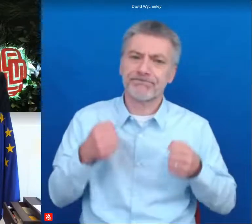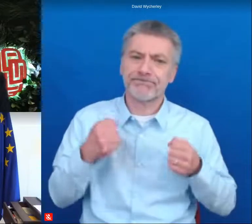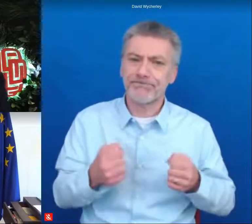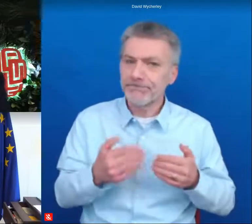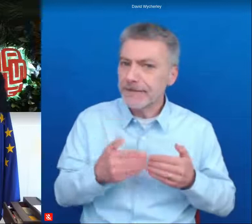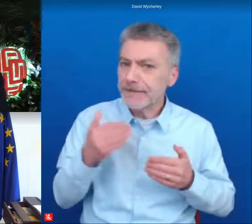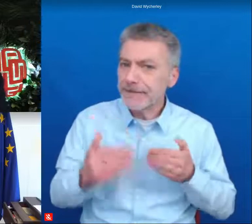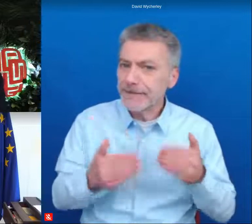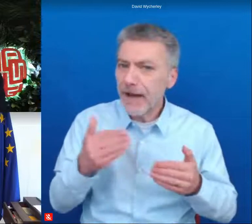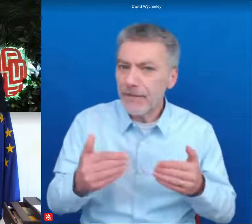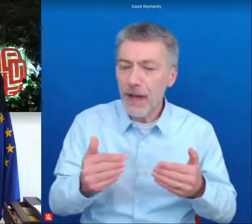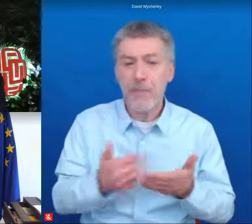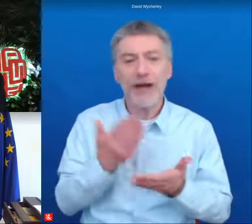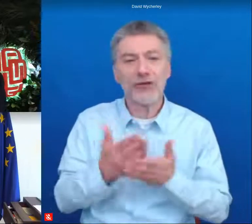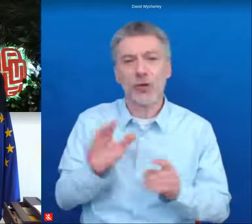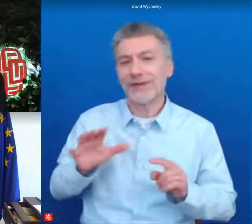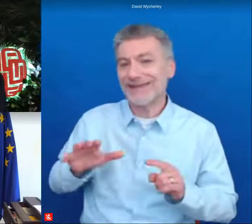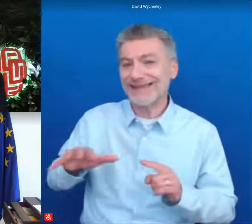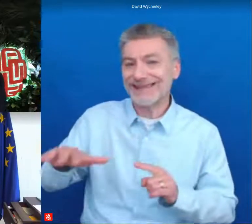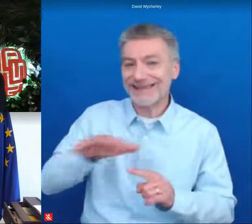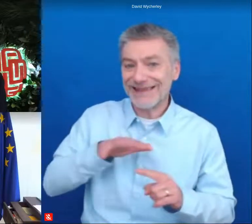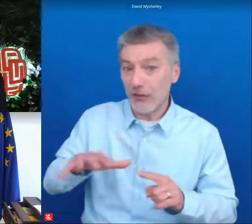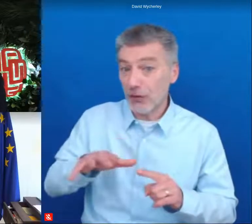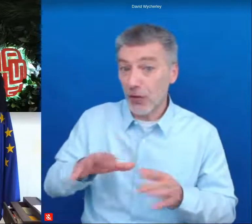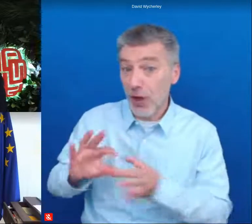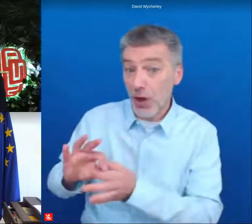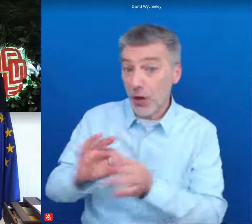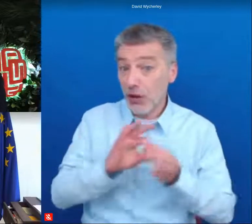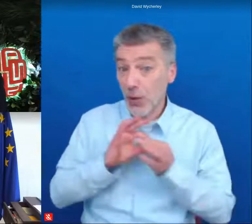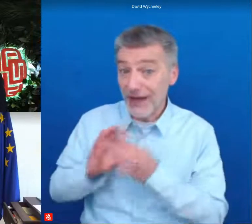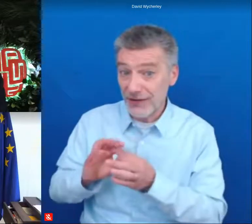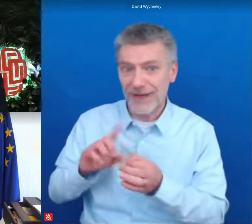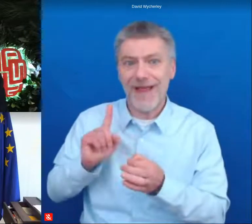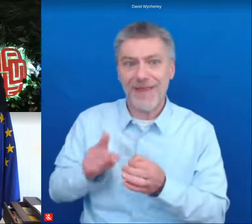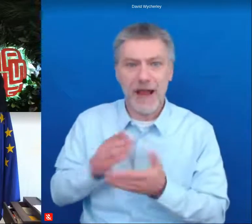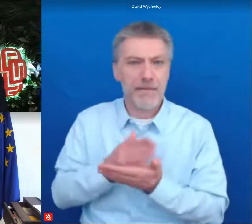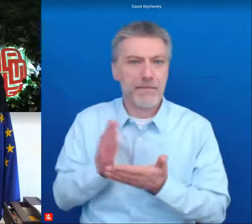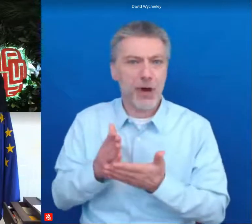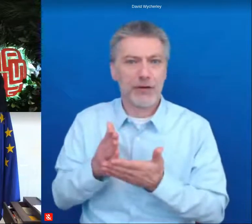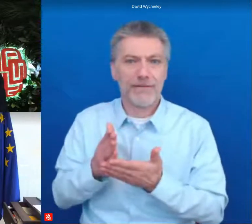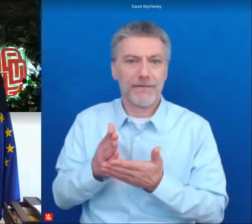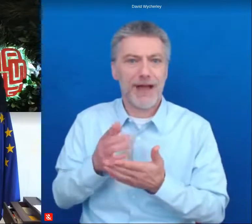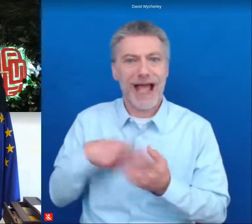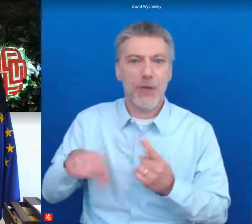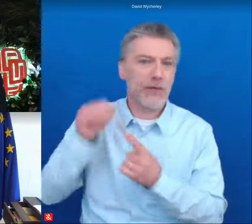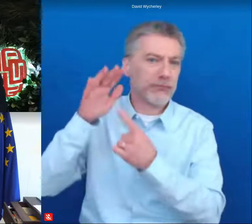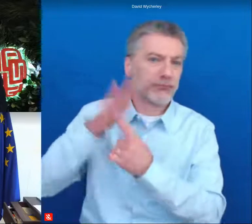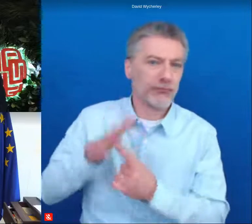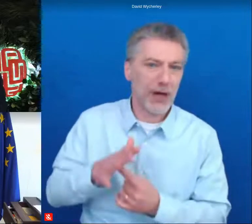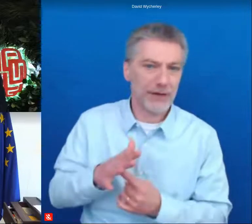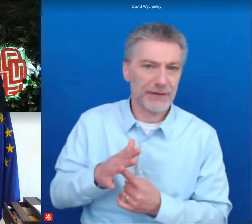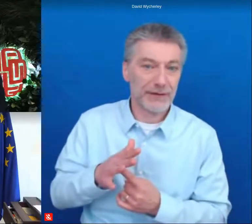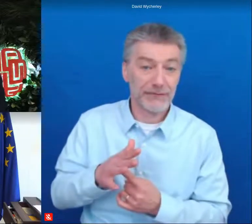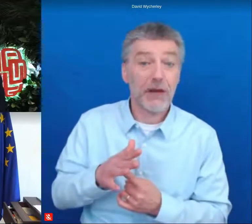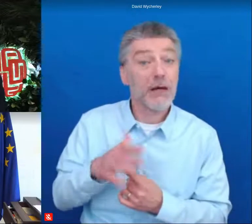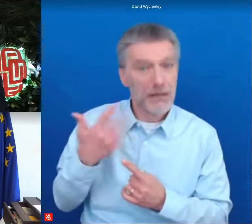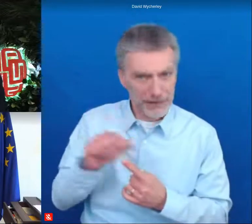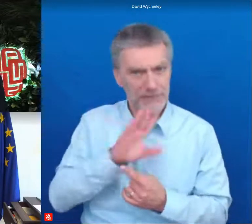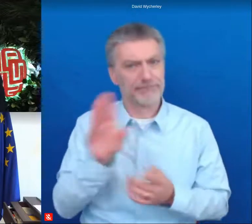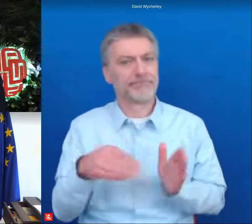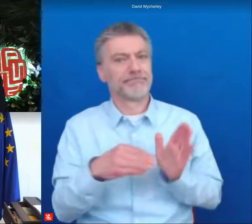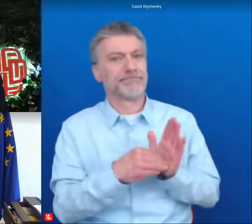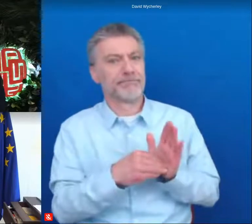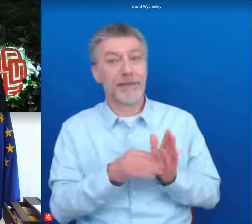territorial cohesion across cutting priority territorial impact assessments have been introduced and we have